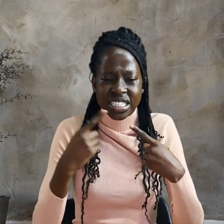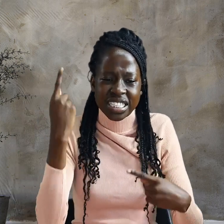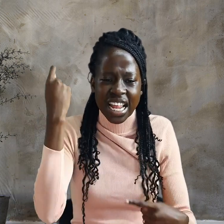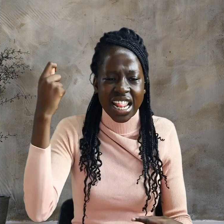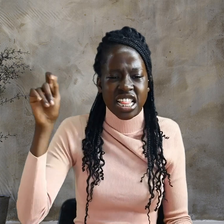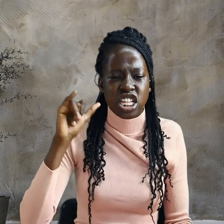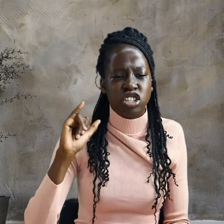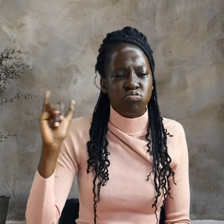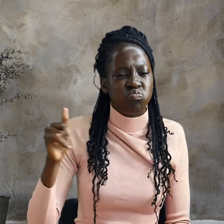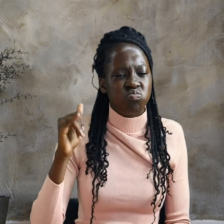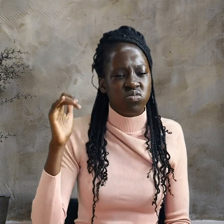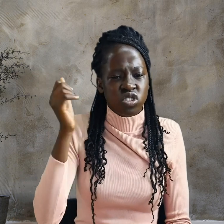for the people.